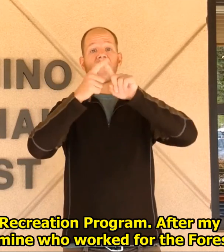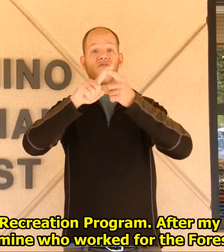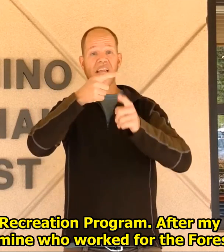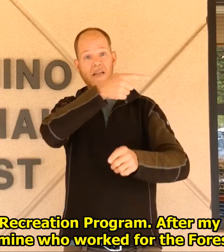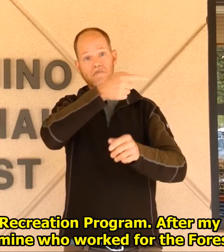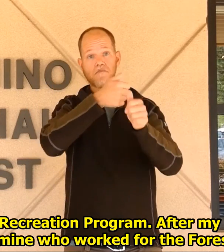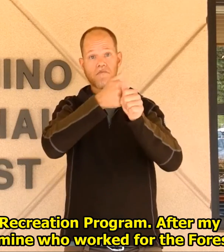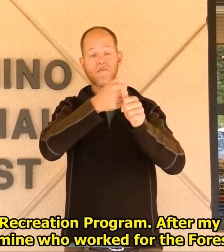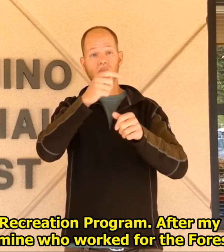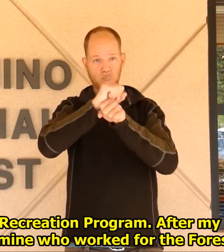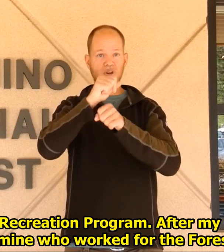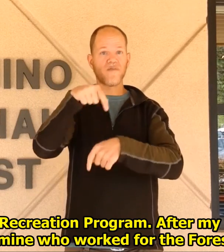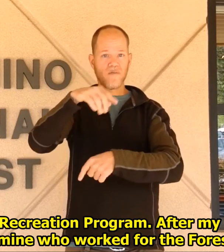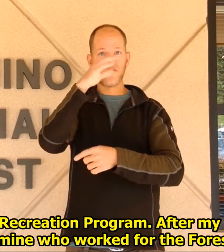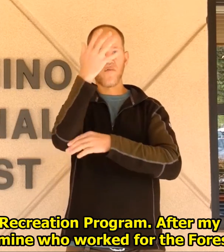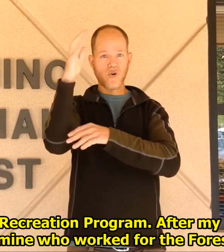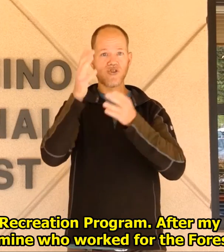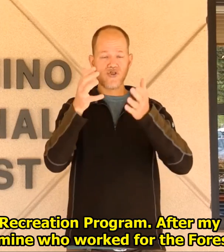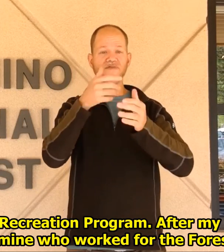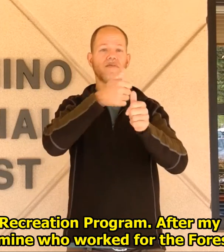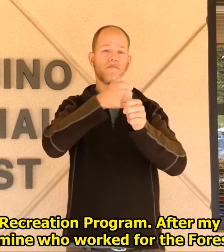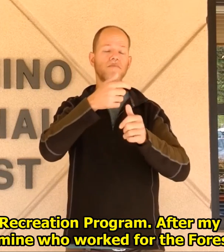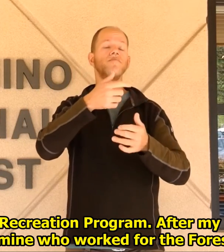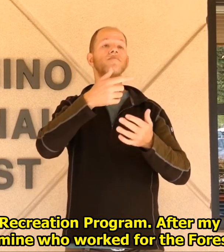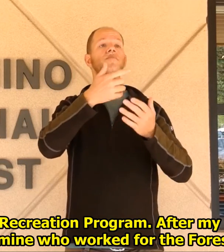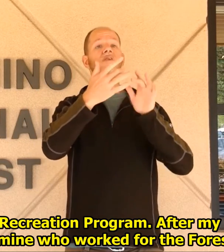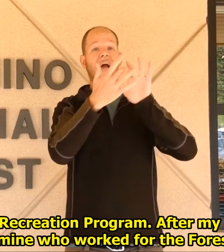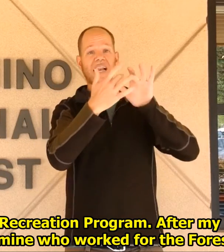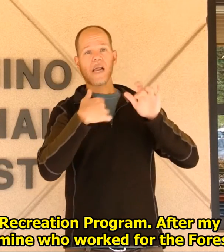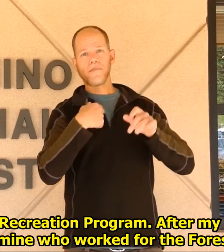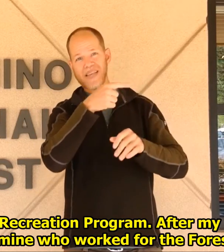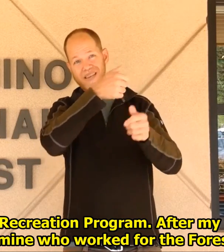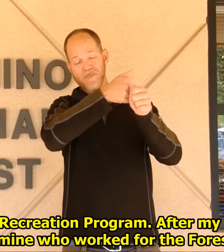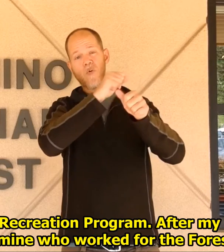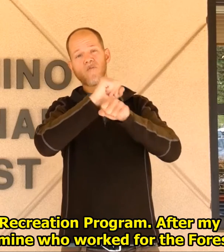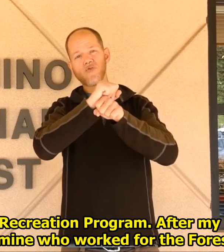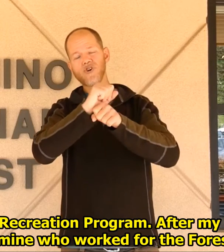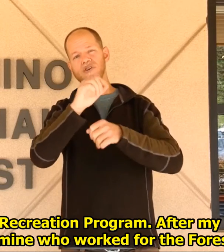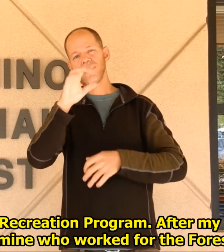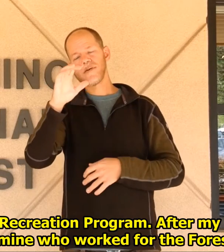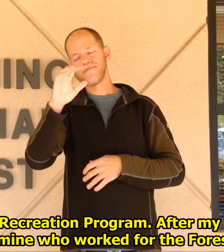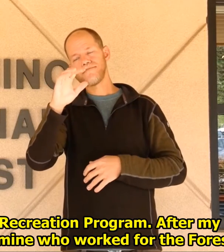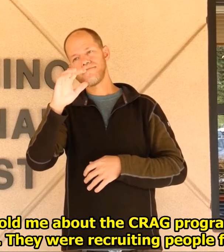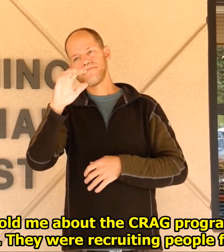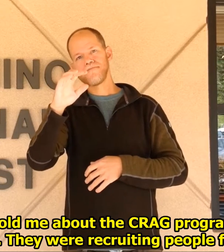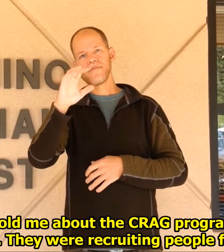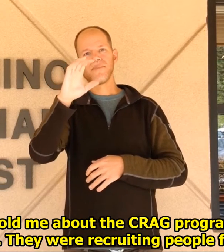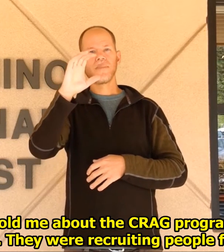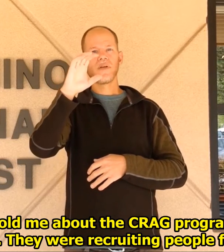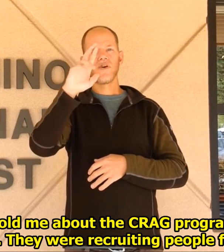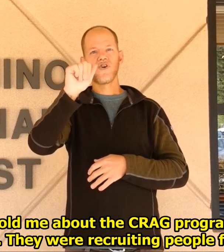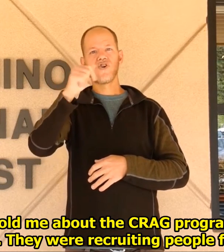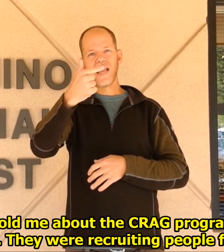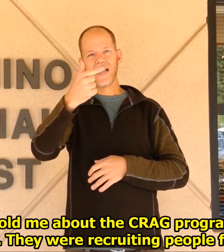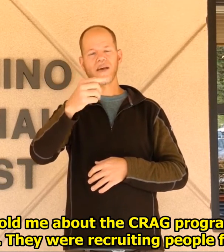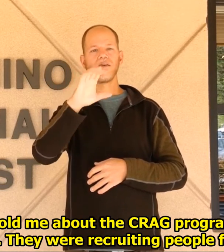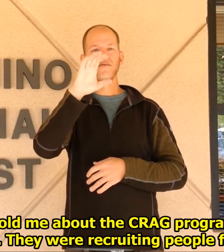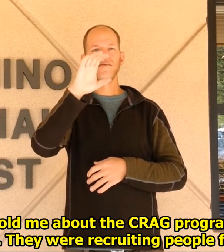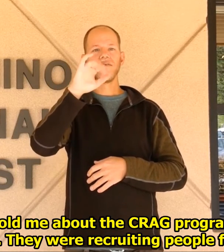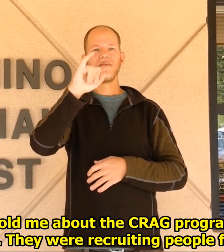After my freshman year a friend of mine who worked for the Forest Service contacted me and told